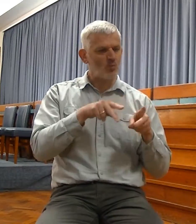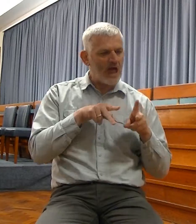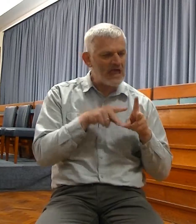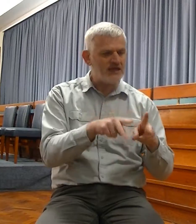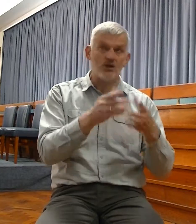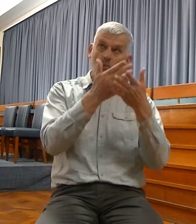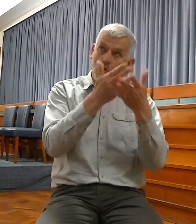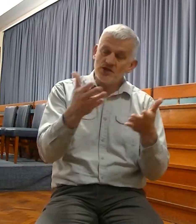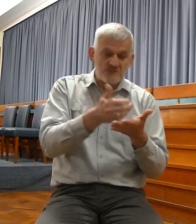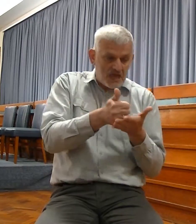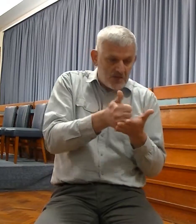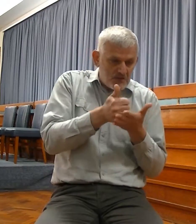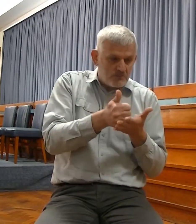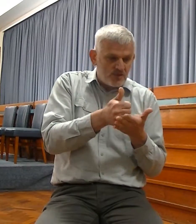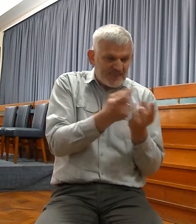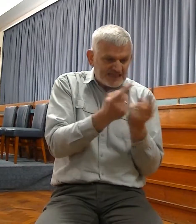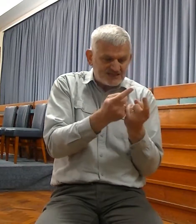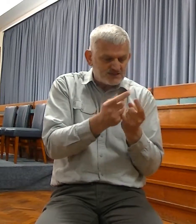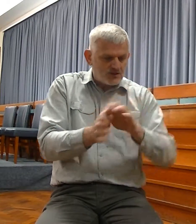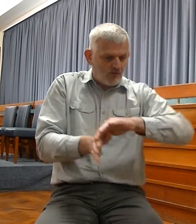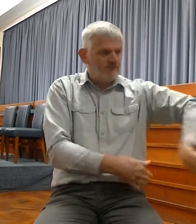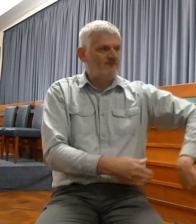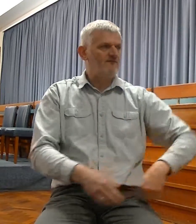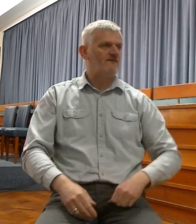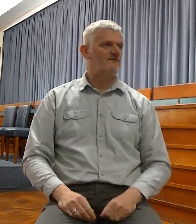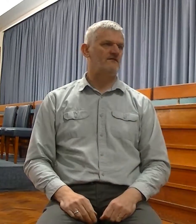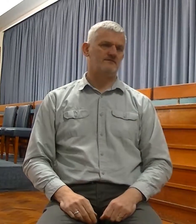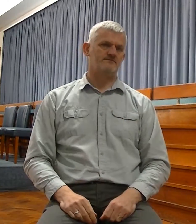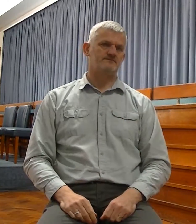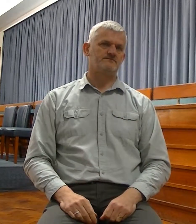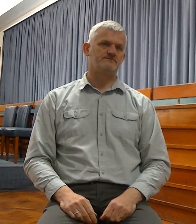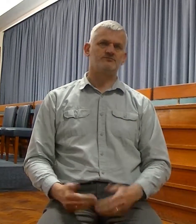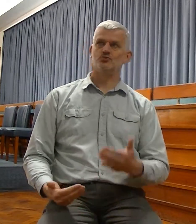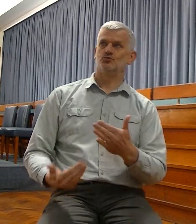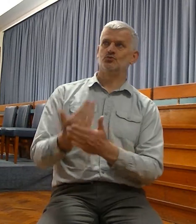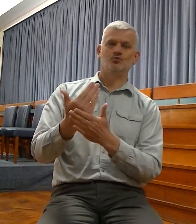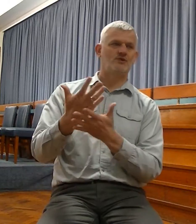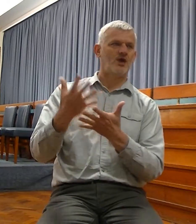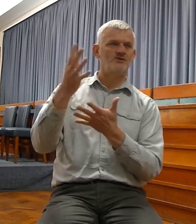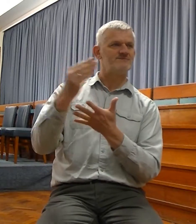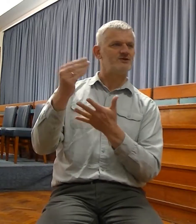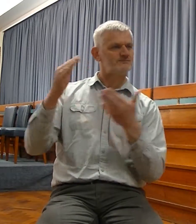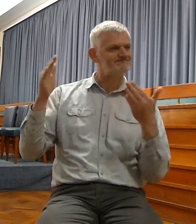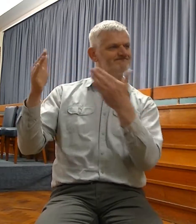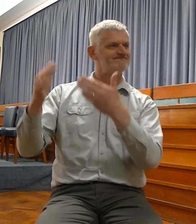with. So you see, some elements of this could be said to be fulfilled, literally,